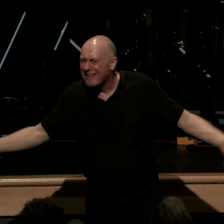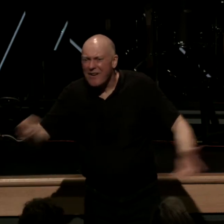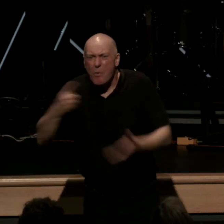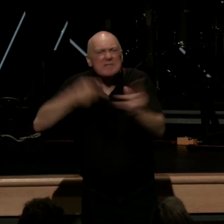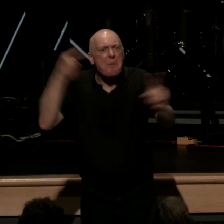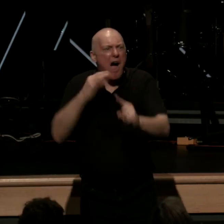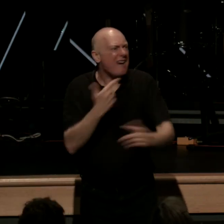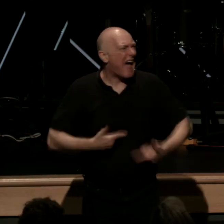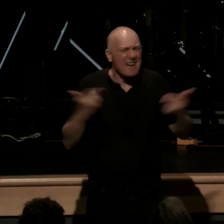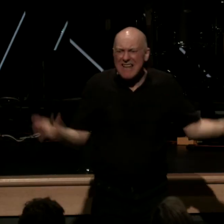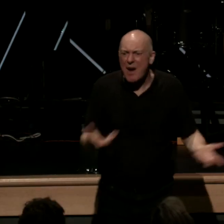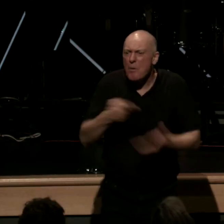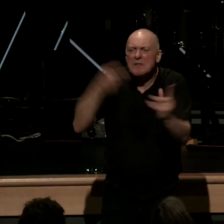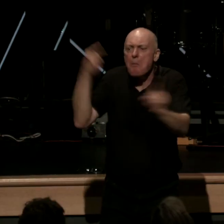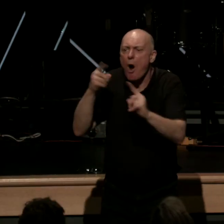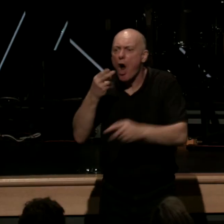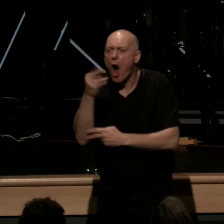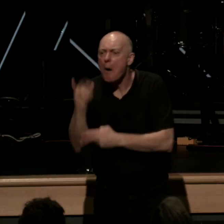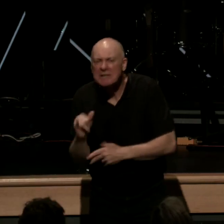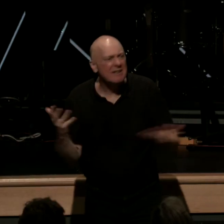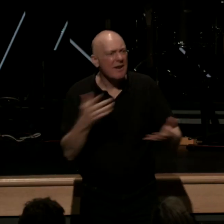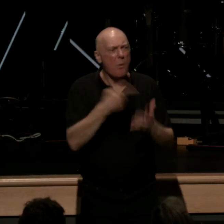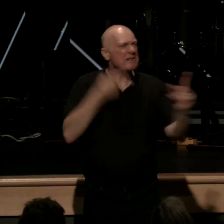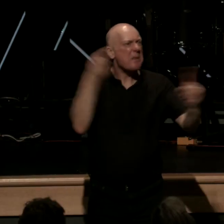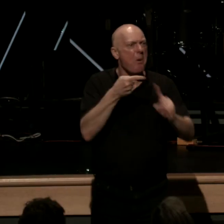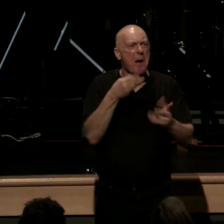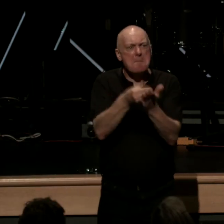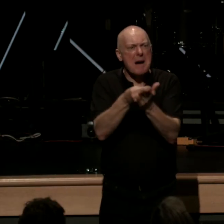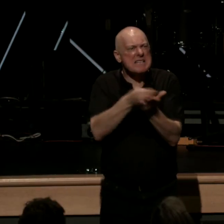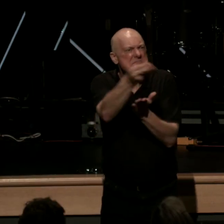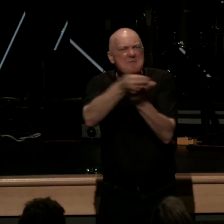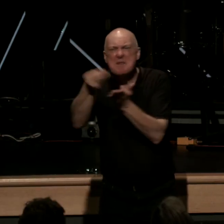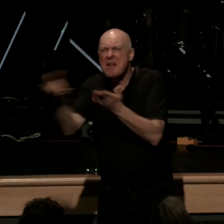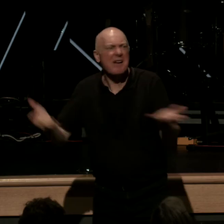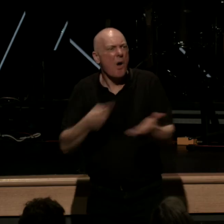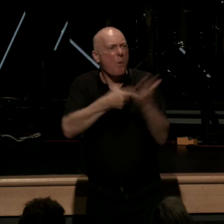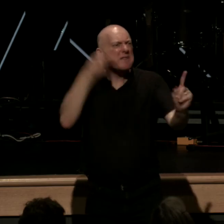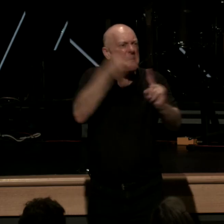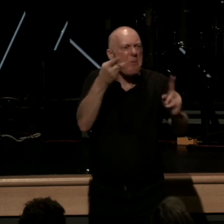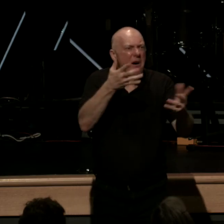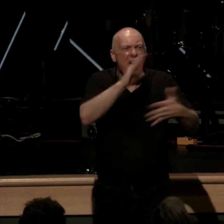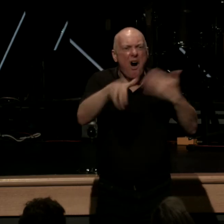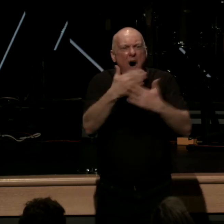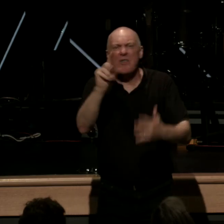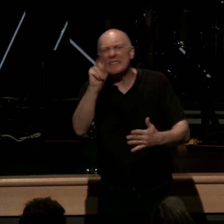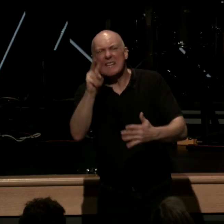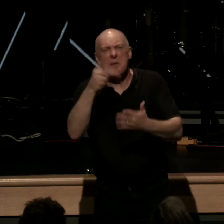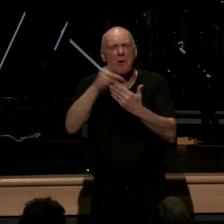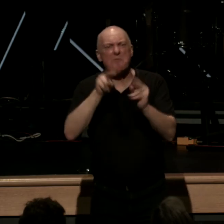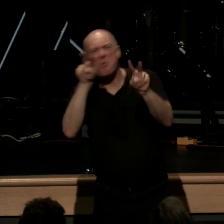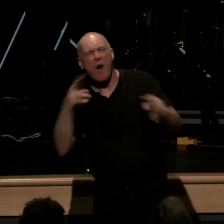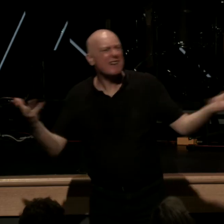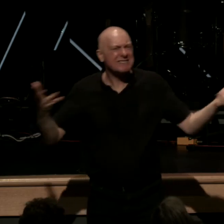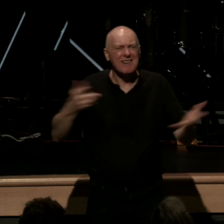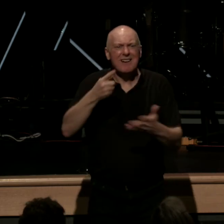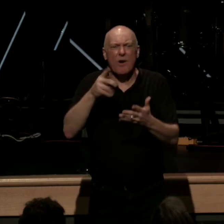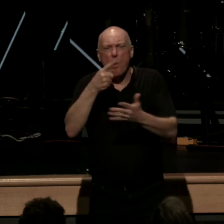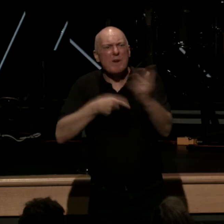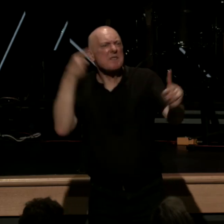lives what's the point of our hobbies what's the point of the money we spend what's the point of all the TV shows we watch what's the point of all the times